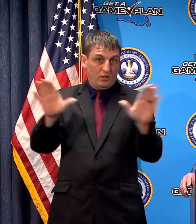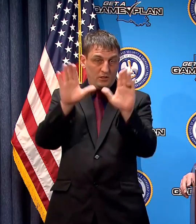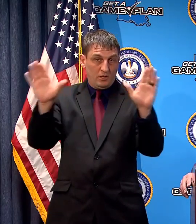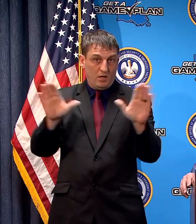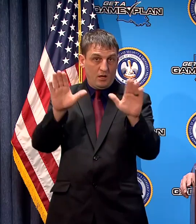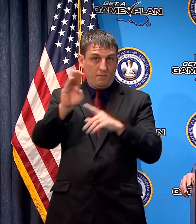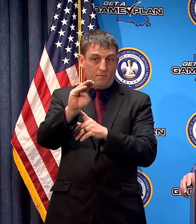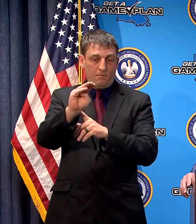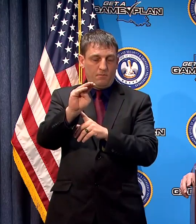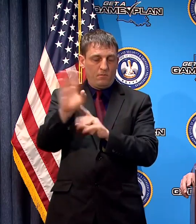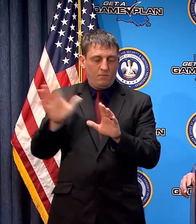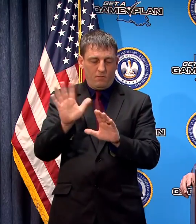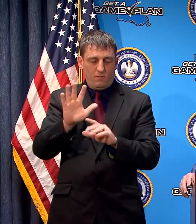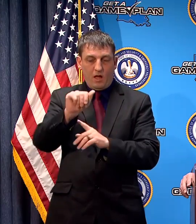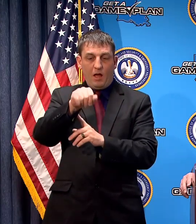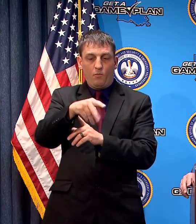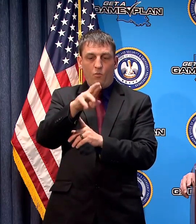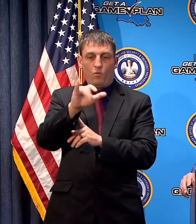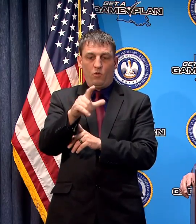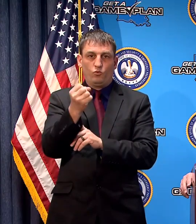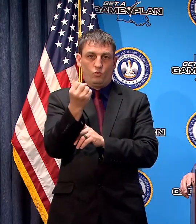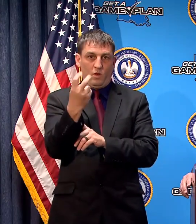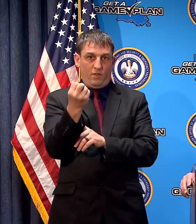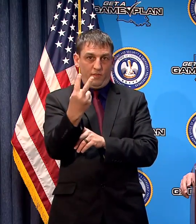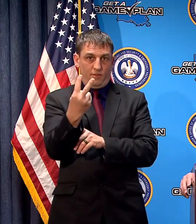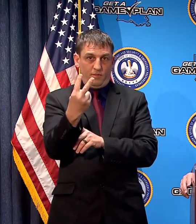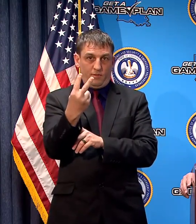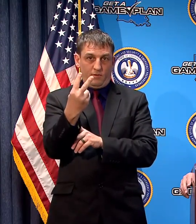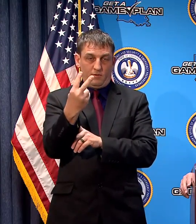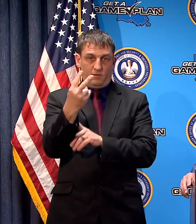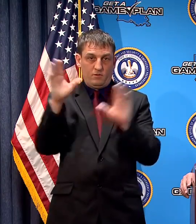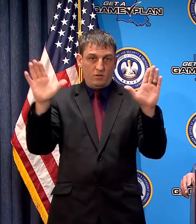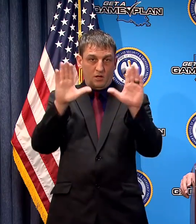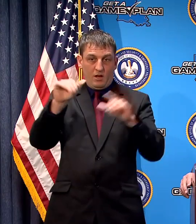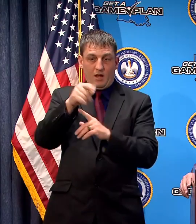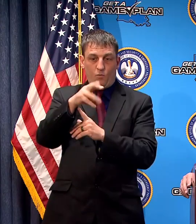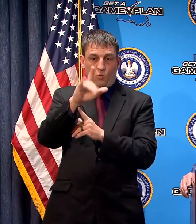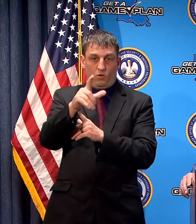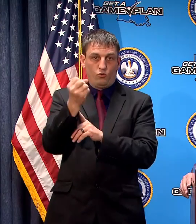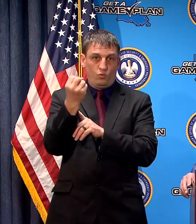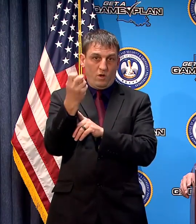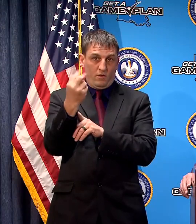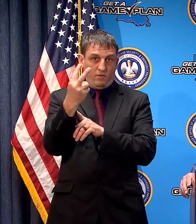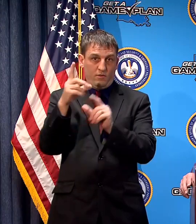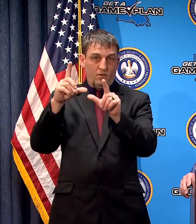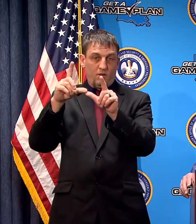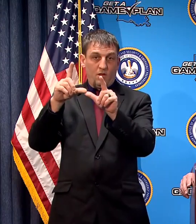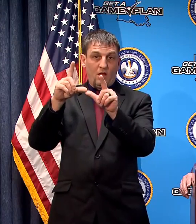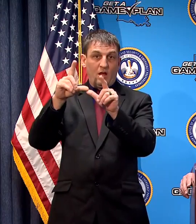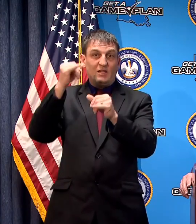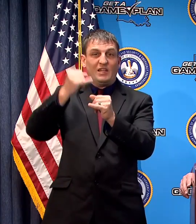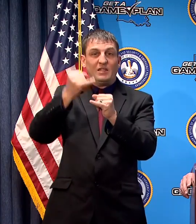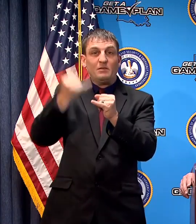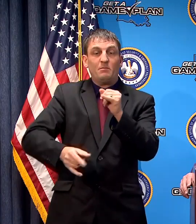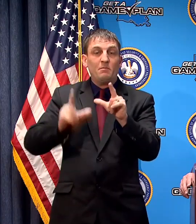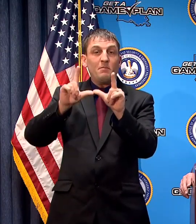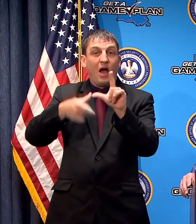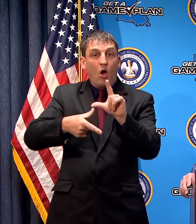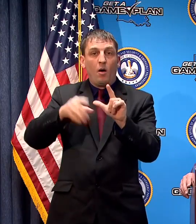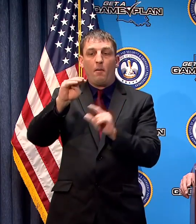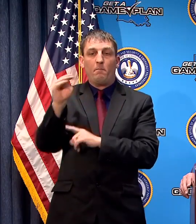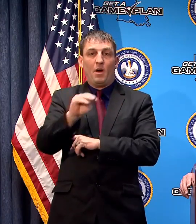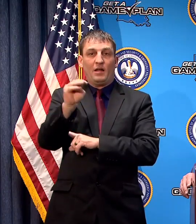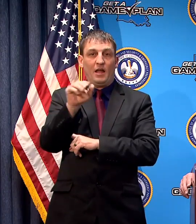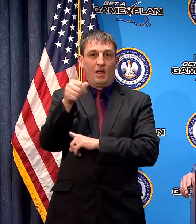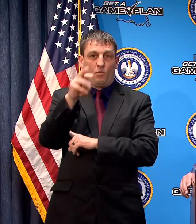March I'm sorry April the 12th April the 12th it expires on Monday the 13th unless it